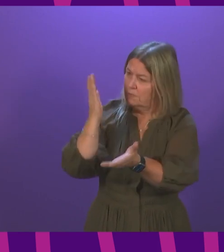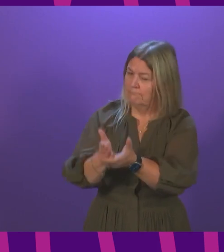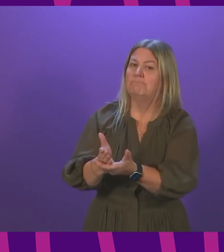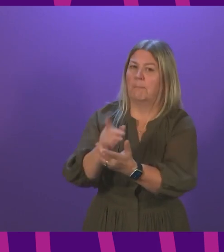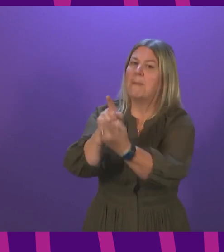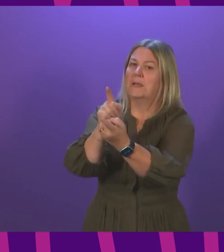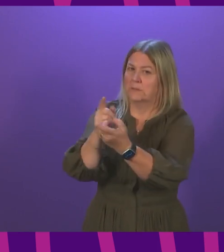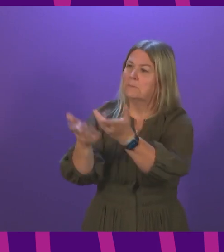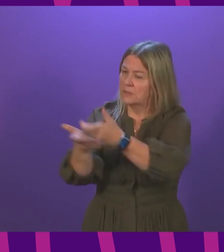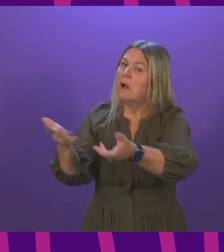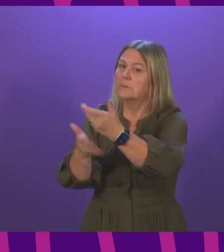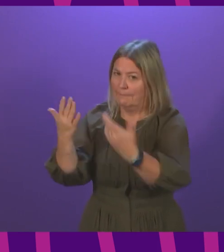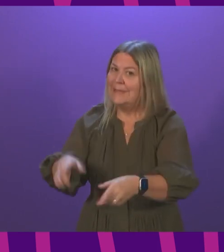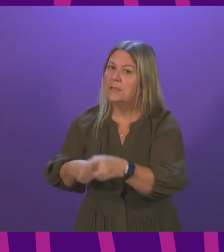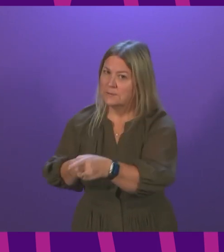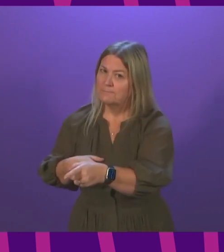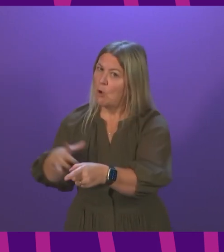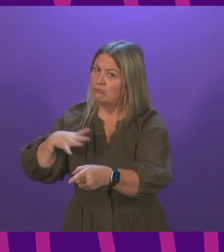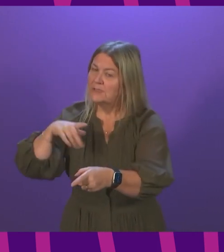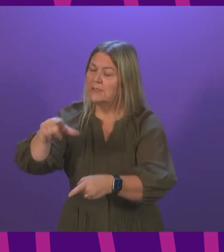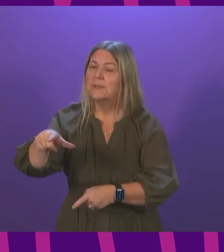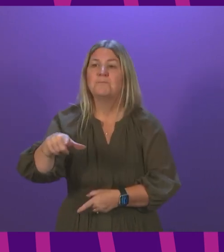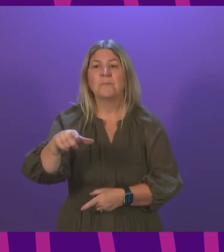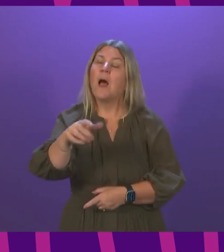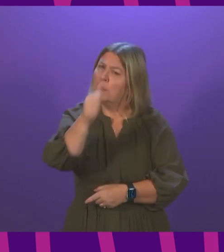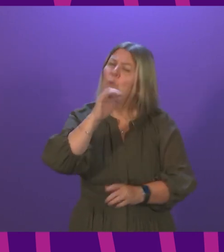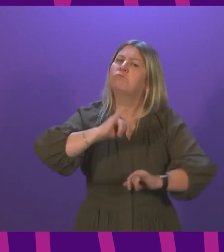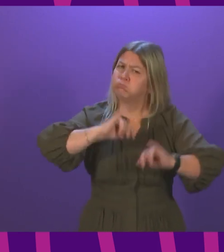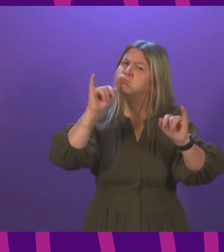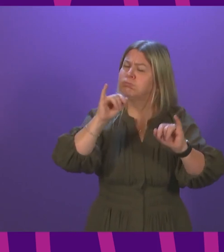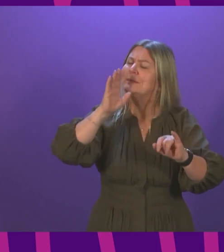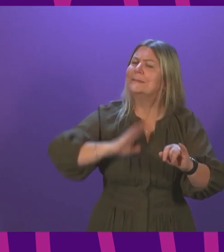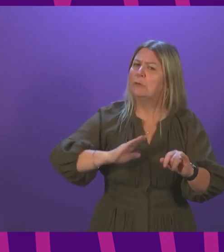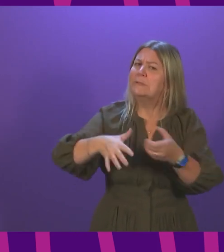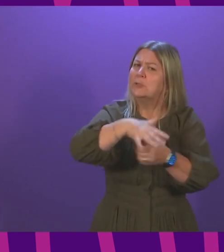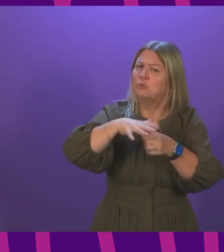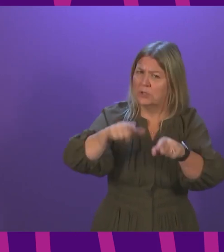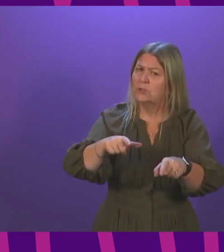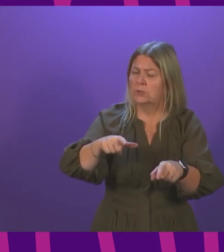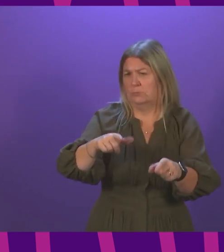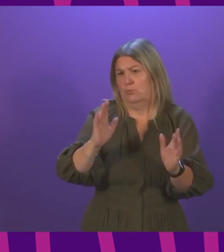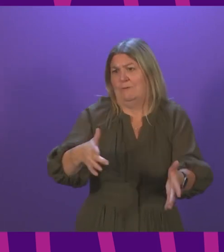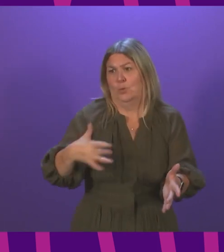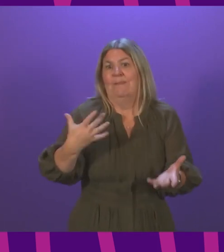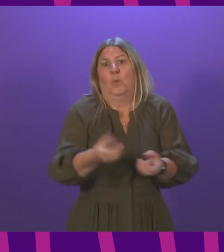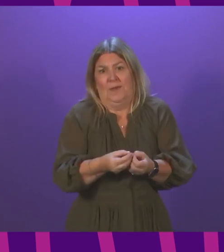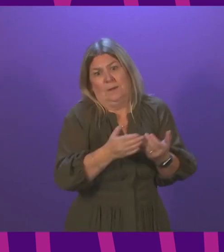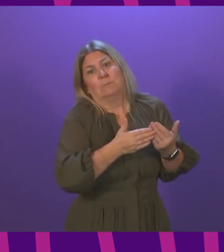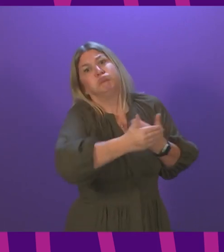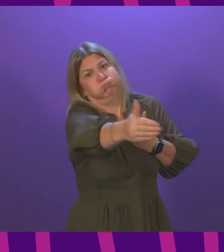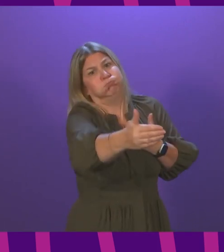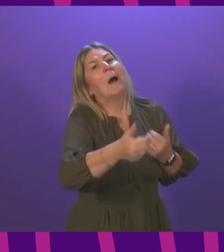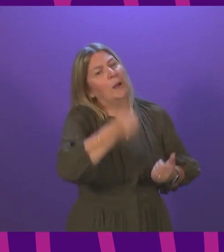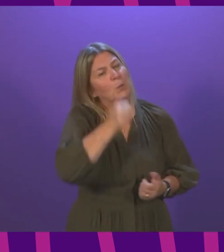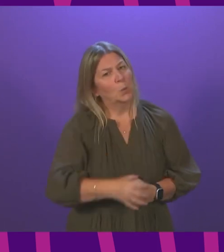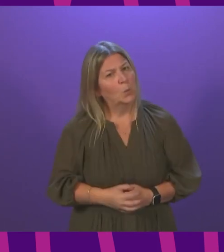one that we are going to be living with the impact of for some time. I'm not going to comment because I'm not an expert on